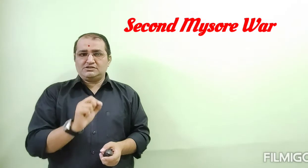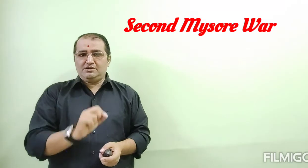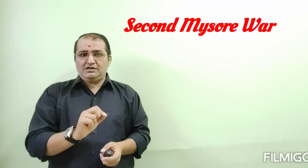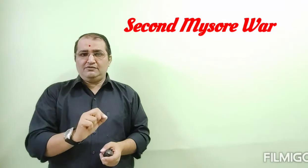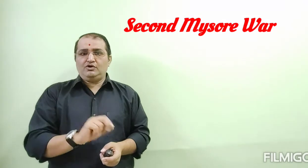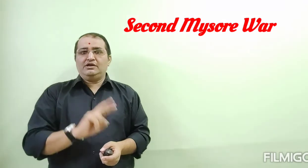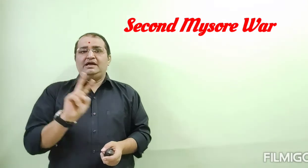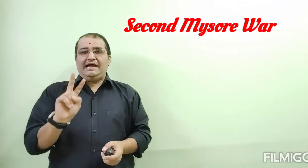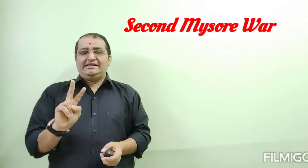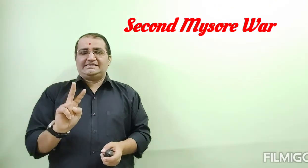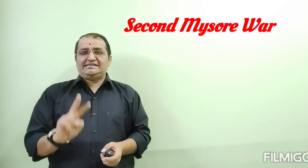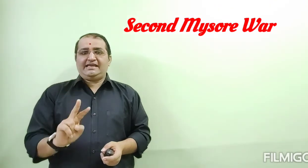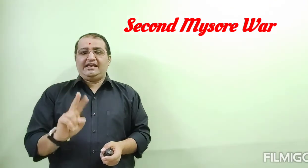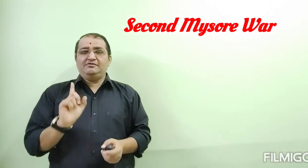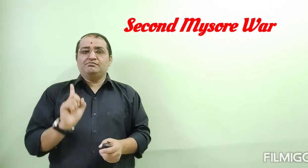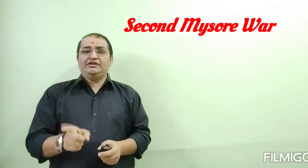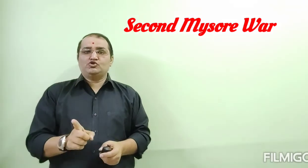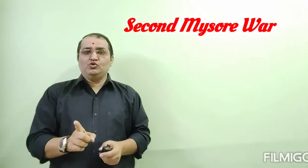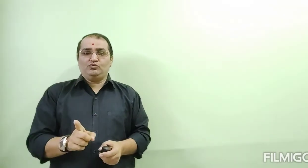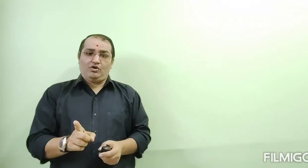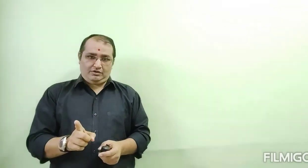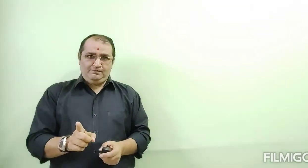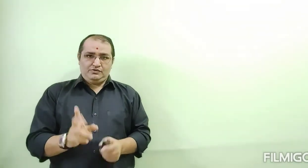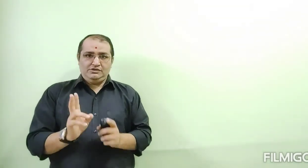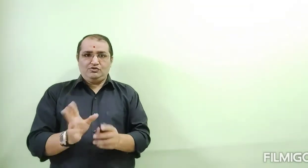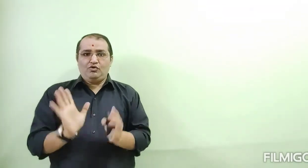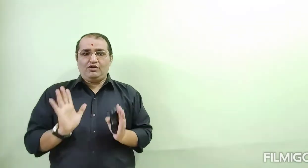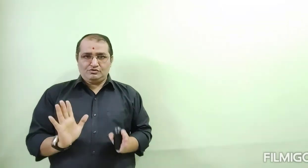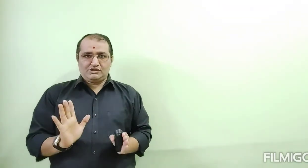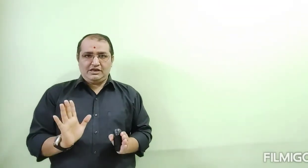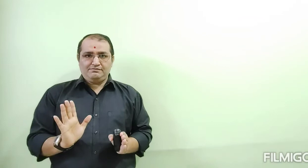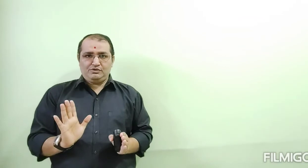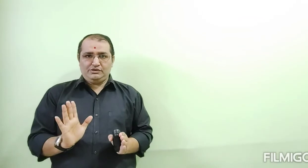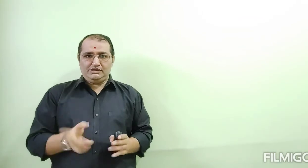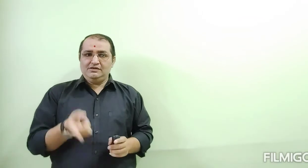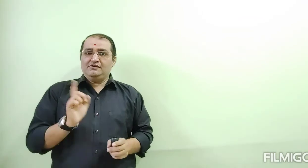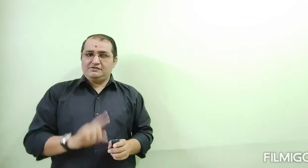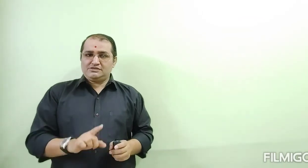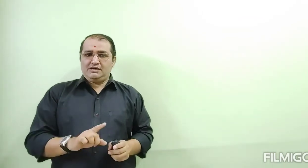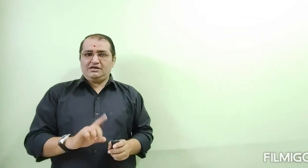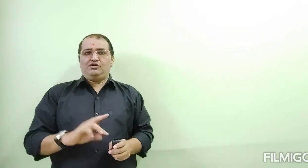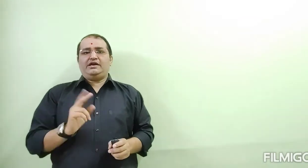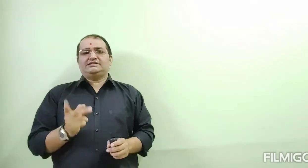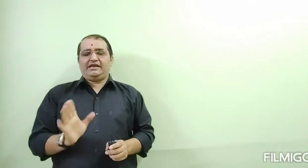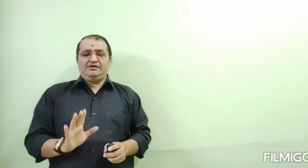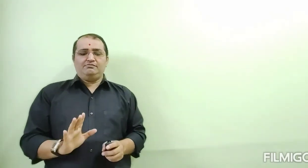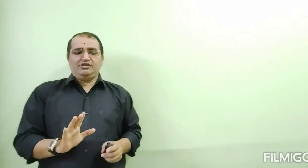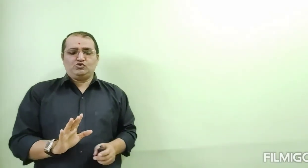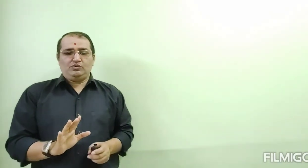Maratha war and second Mysore war. These two wars were his time. First Maratha war and second Mysore war